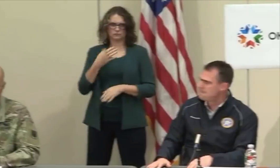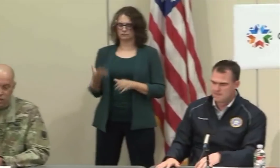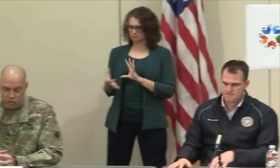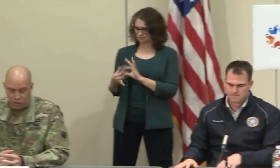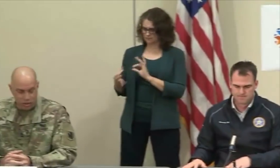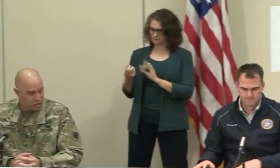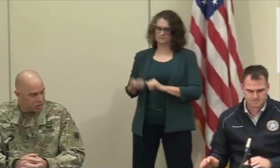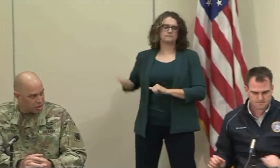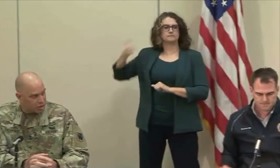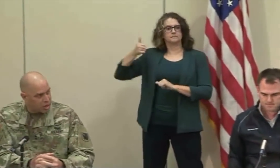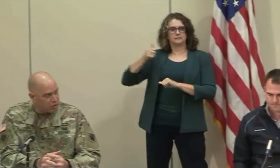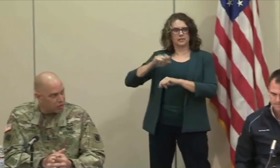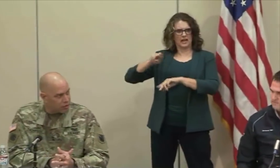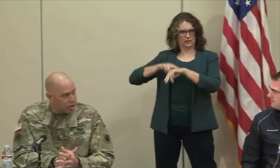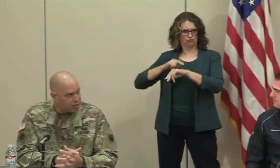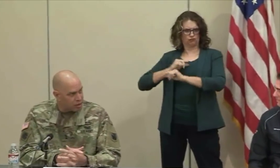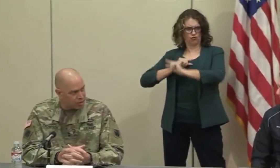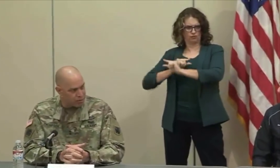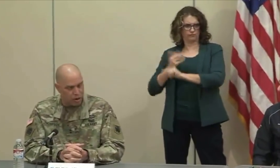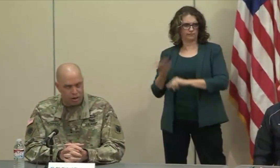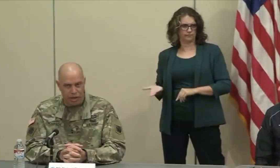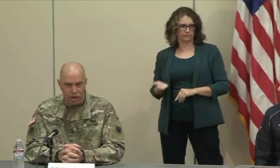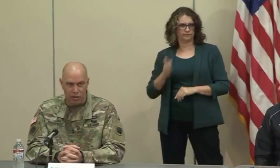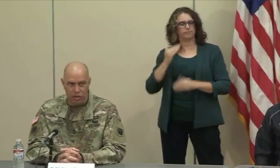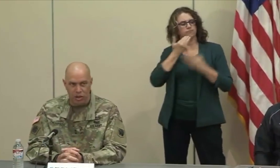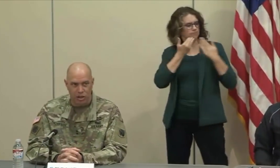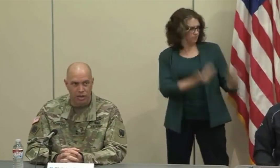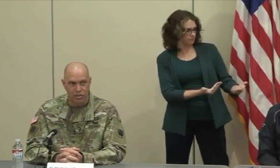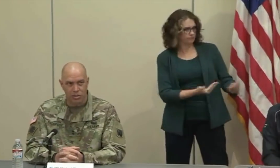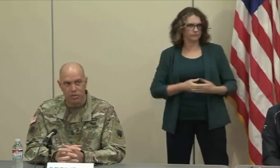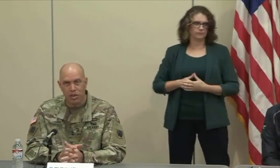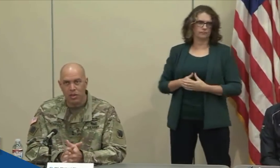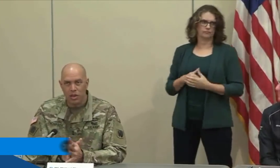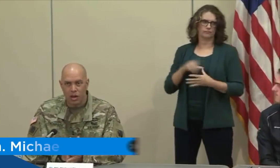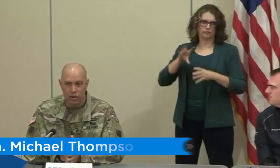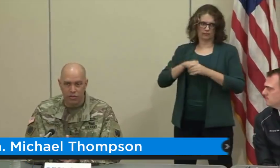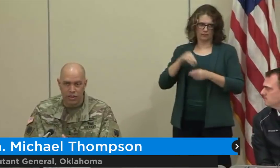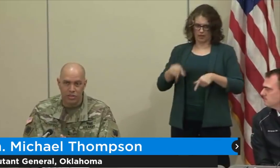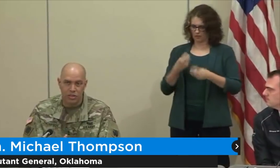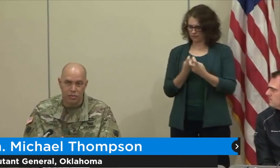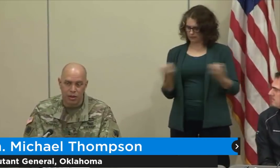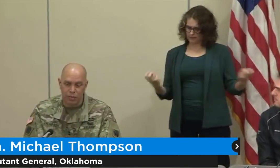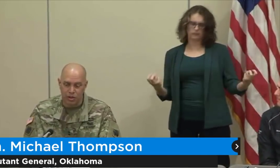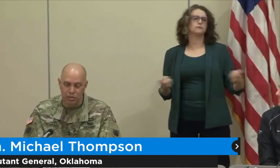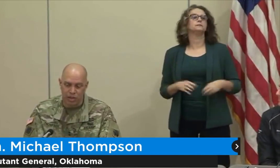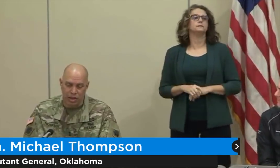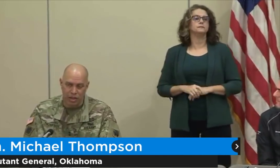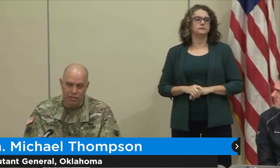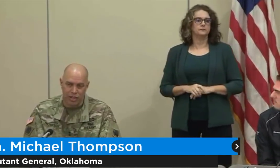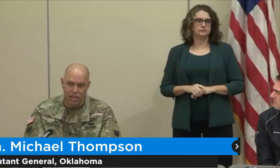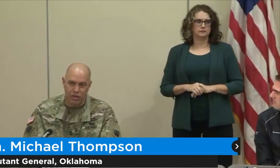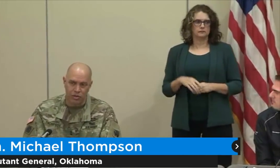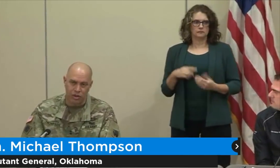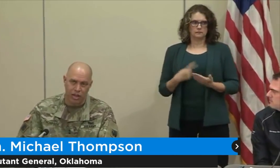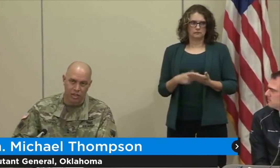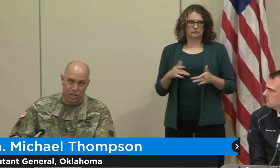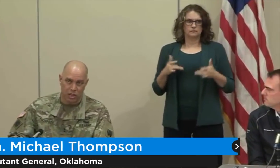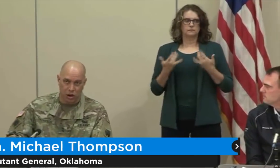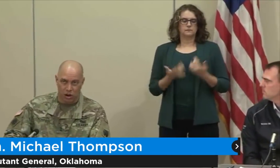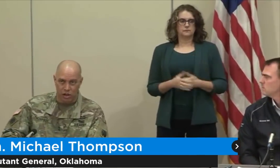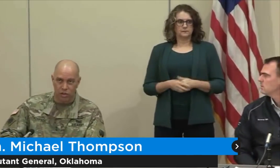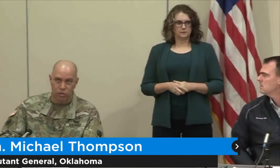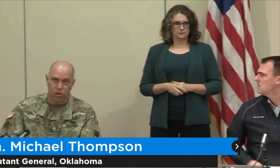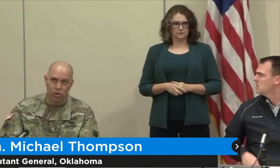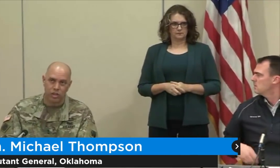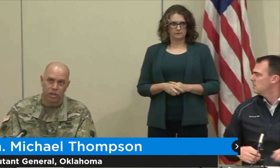Well, good evening, everyone. Thank you, Governor, for allowing me to be a part of the panel and talk about some current events. It appears to be a lot of interest related